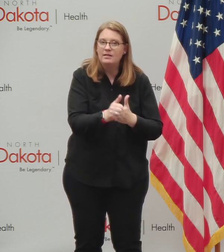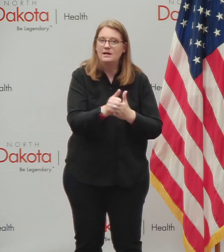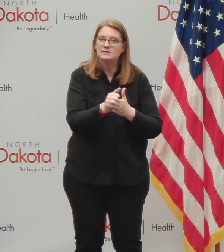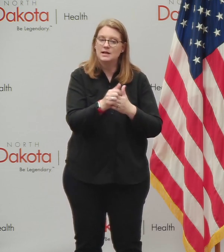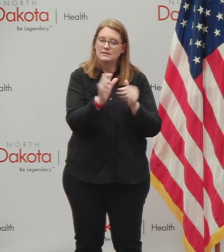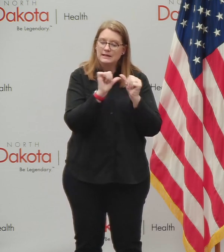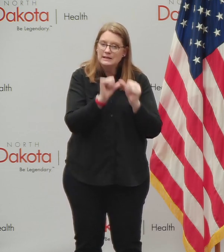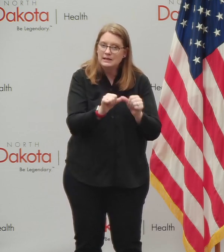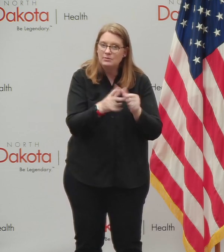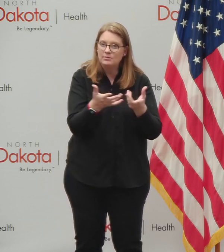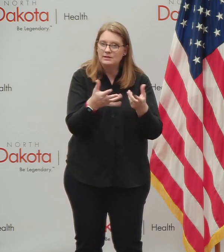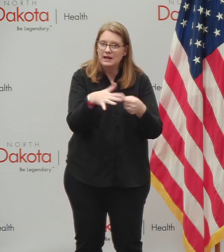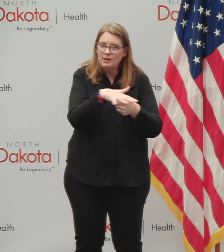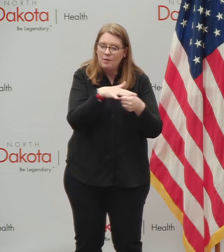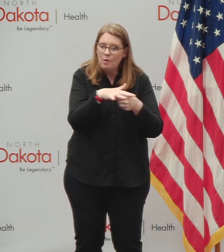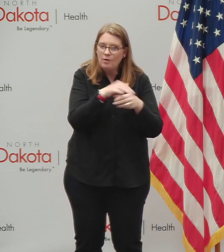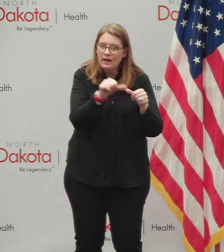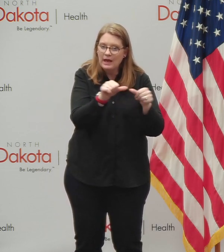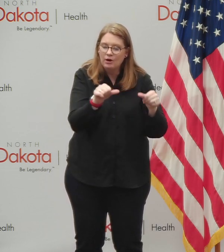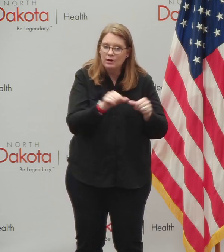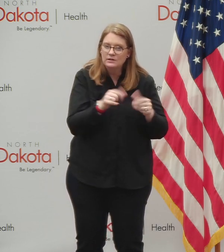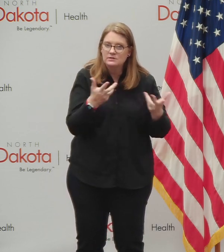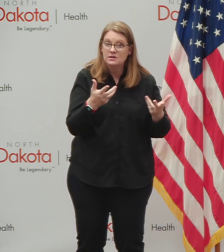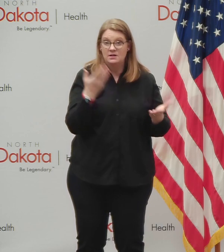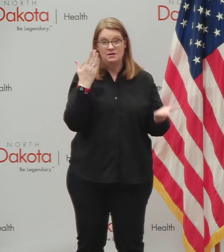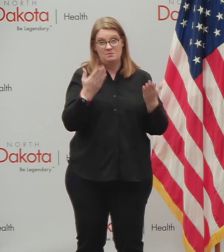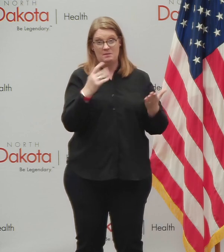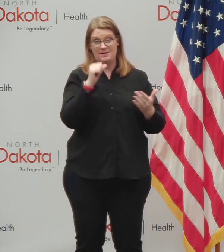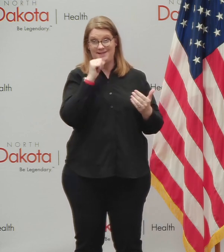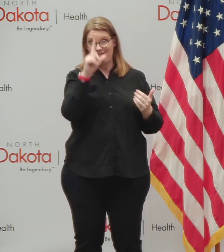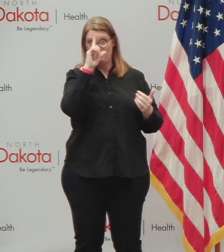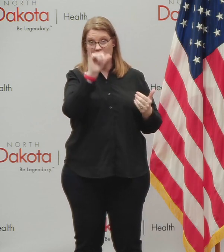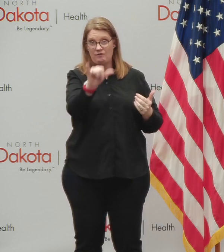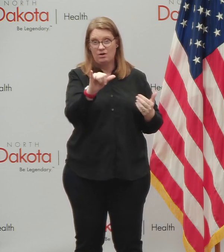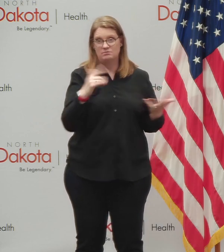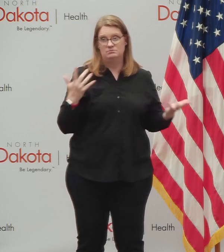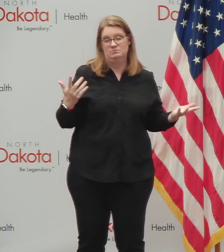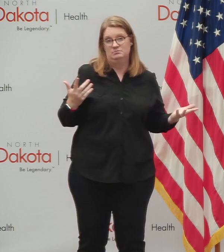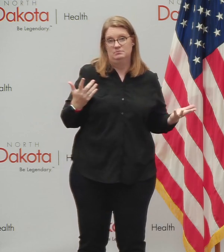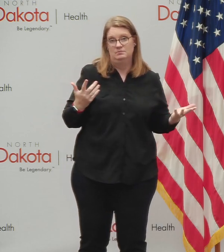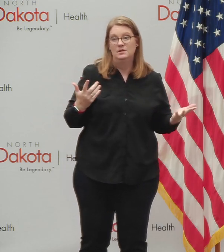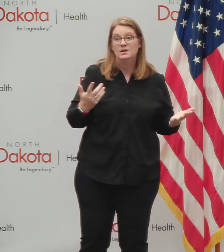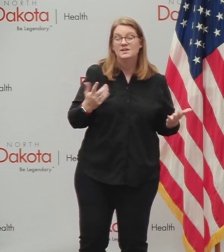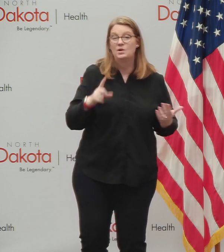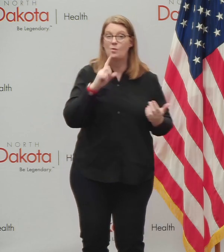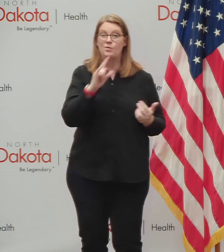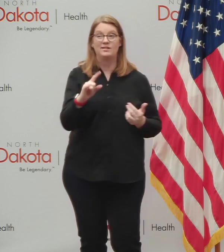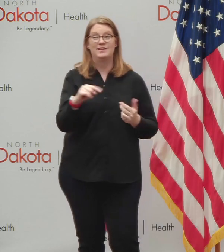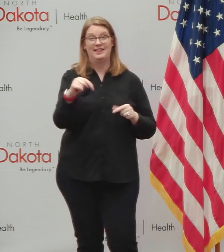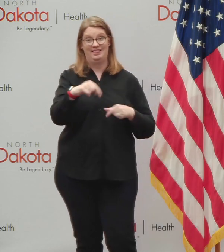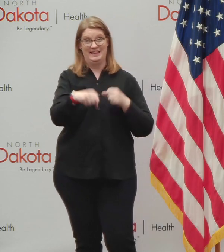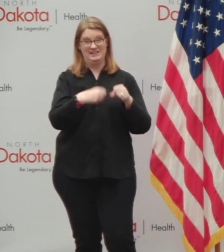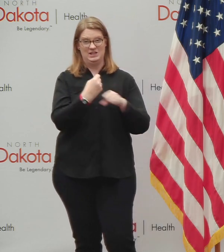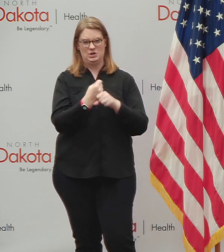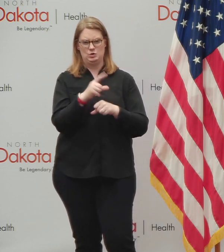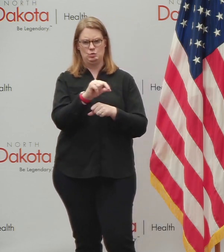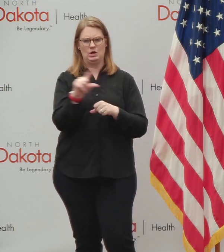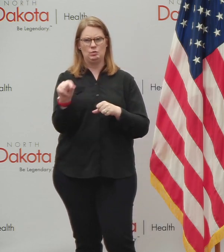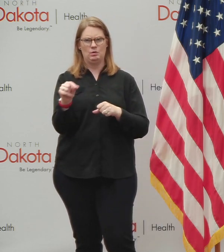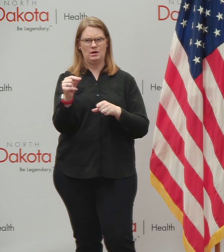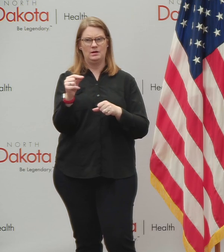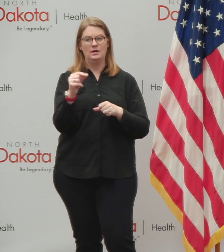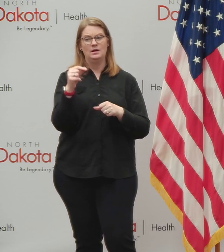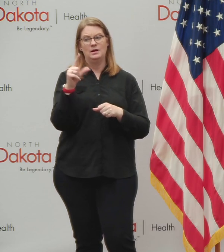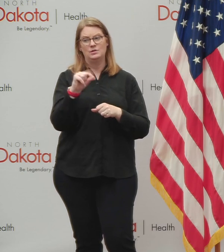uh, that these are things that perhaps we don't have to do forever. Uh, because we know that we're going to look back at this year, uh, 2020 and